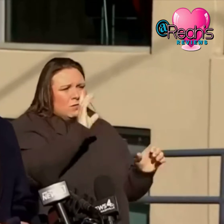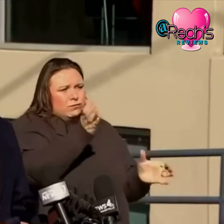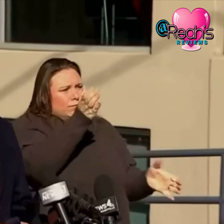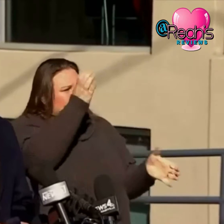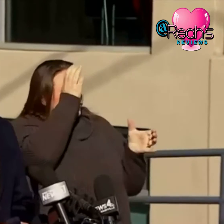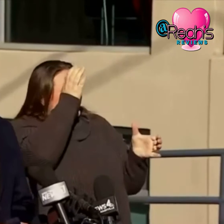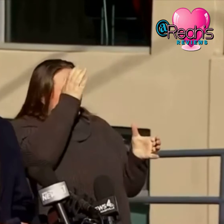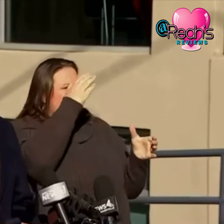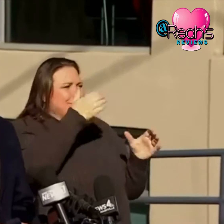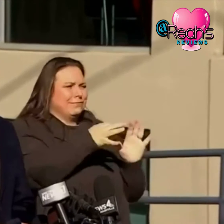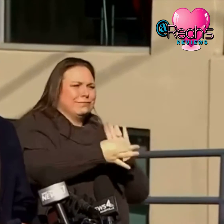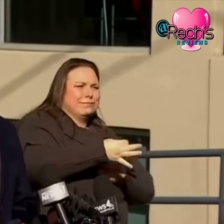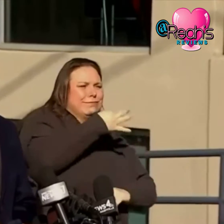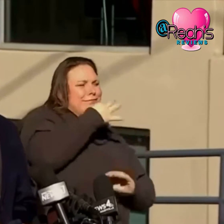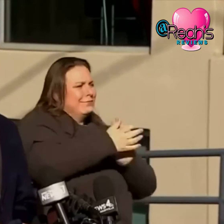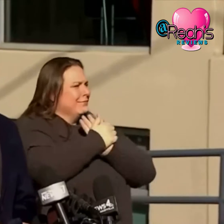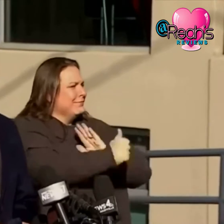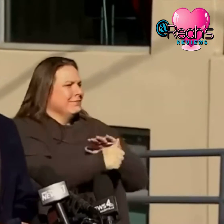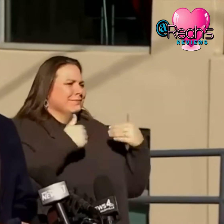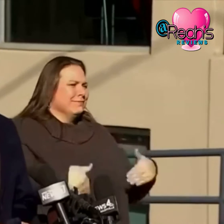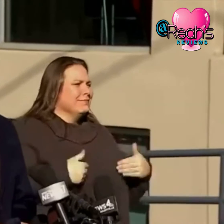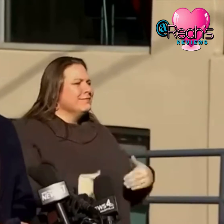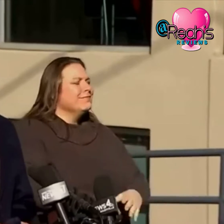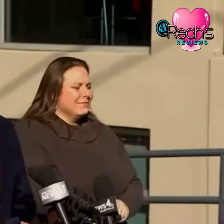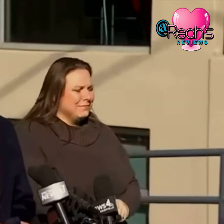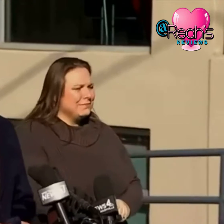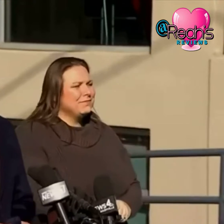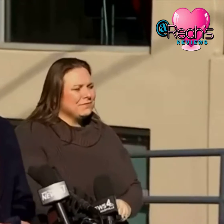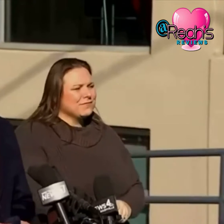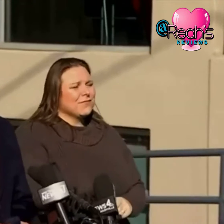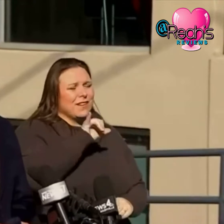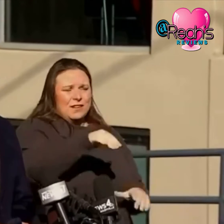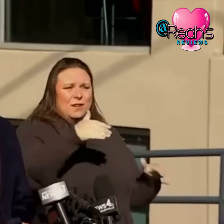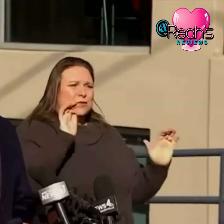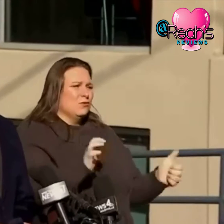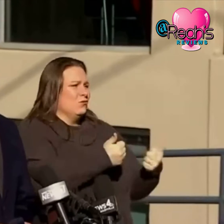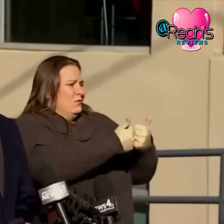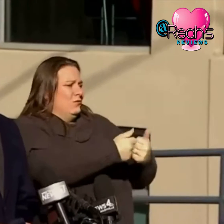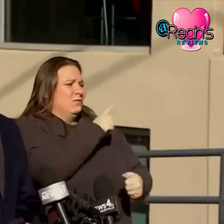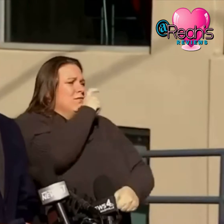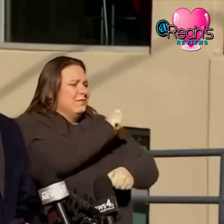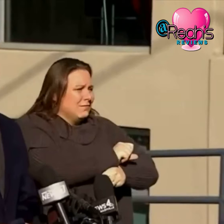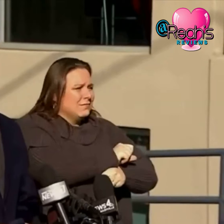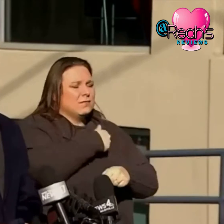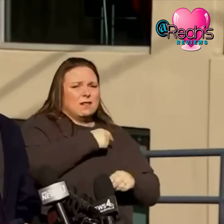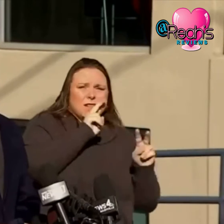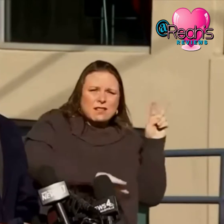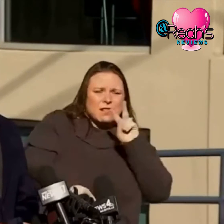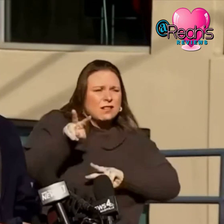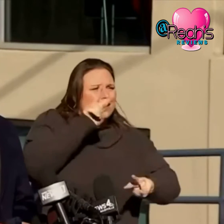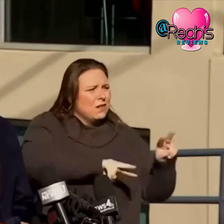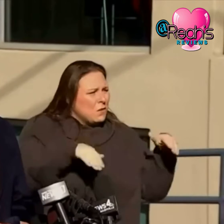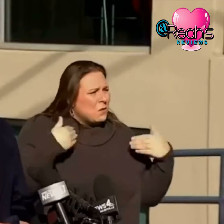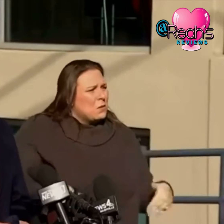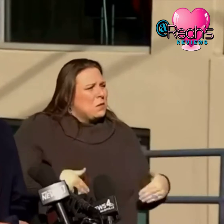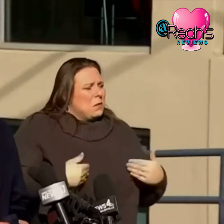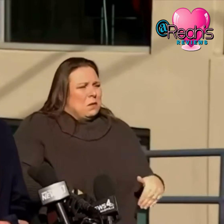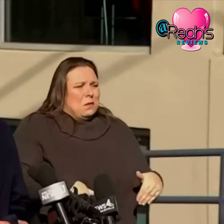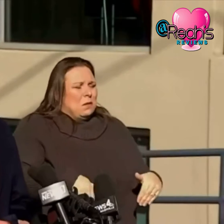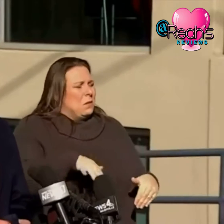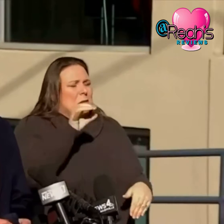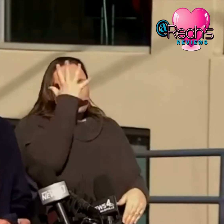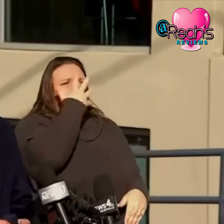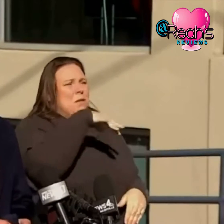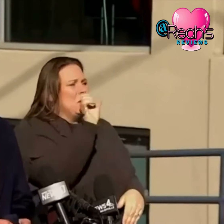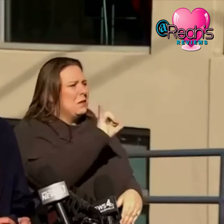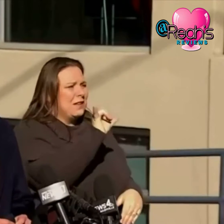frankly what they do better than anyone else in the world and it's quite a challenge having been up there and seen that scene it's like